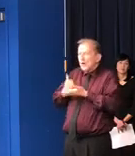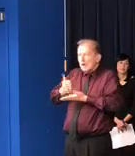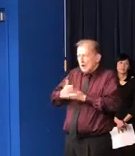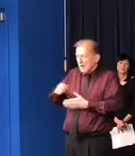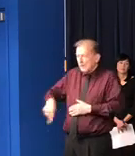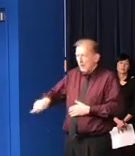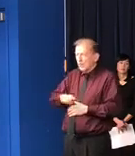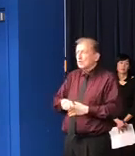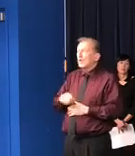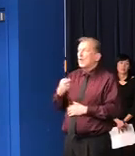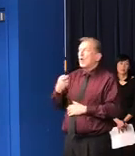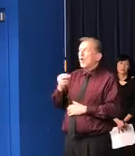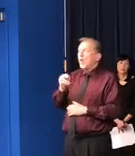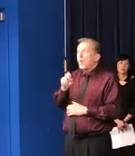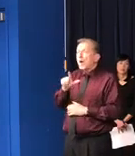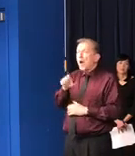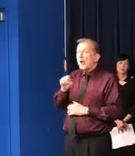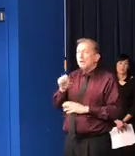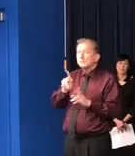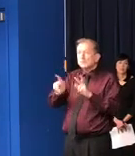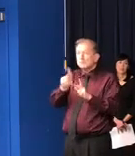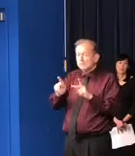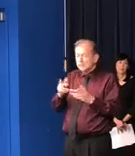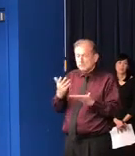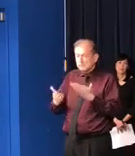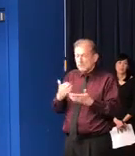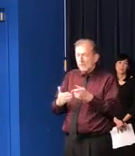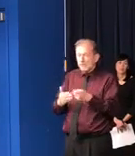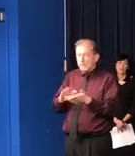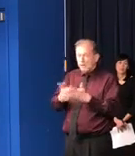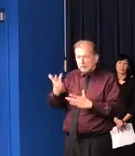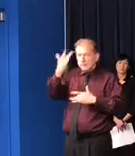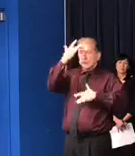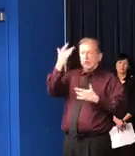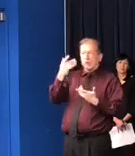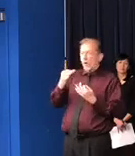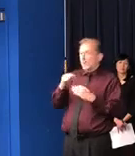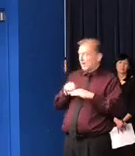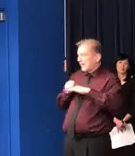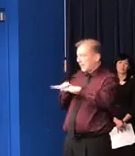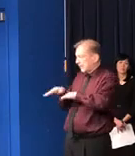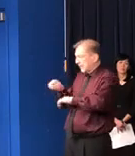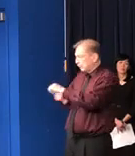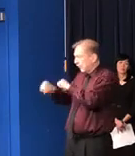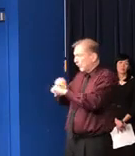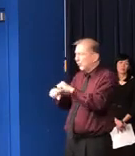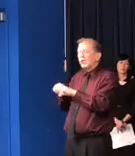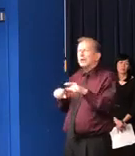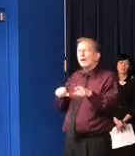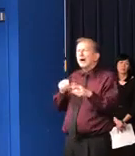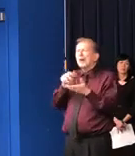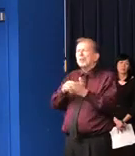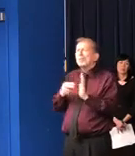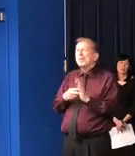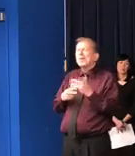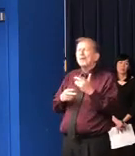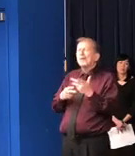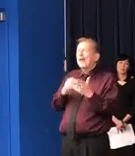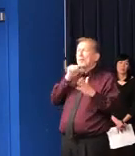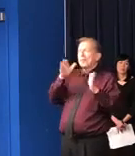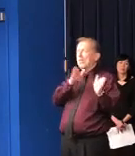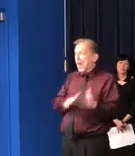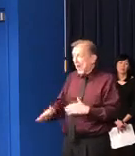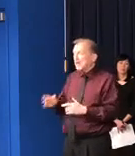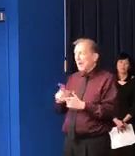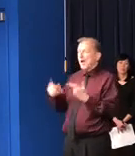will become infected, that they'll infect each other inadvertently, of course. And, of course, you know, I was concerned about the homeless